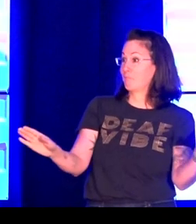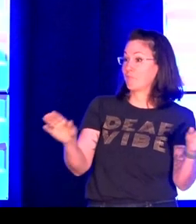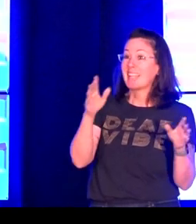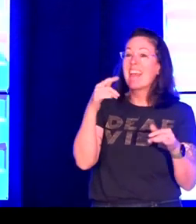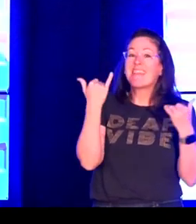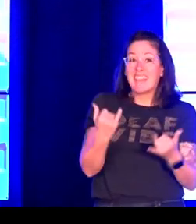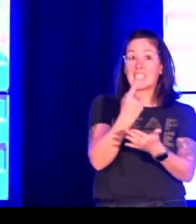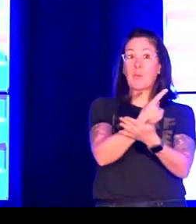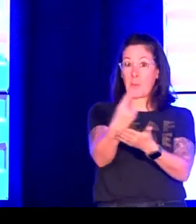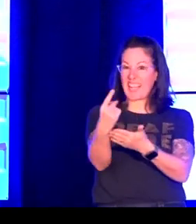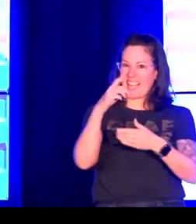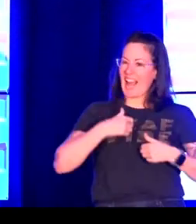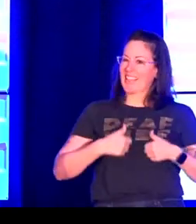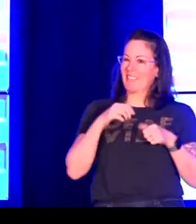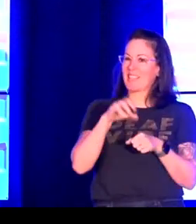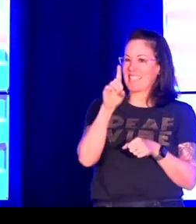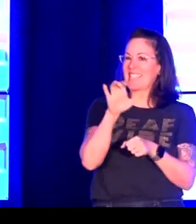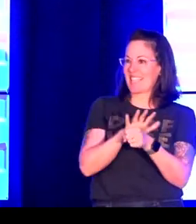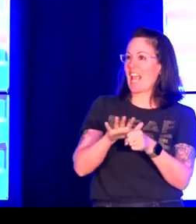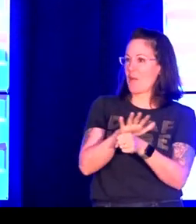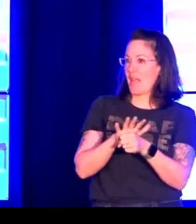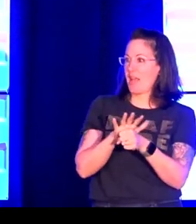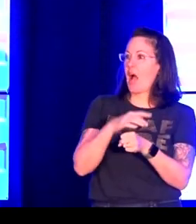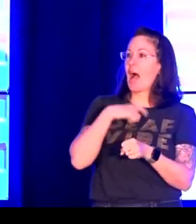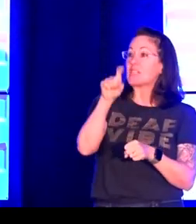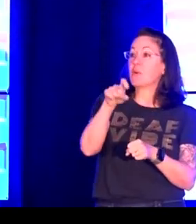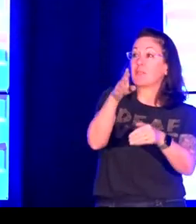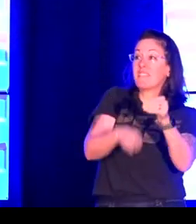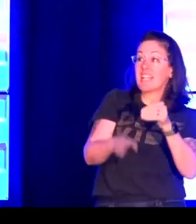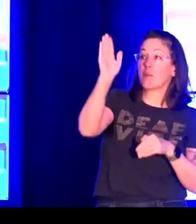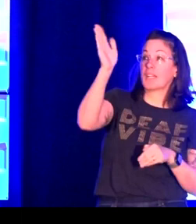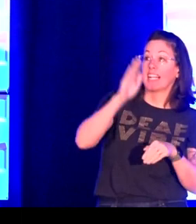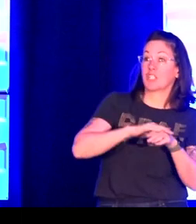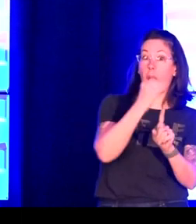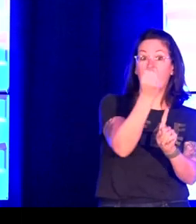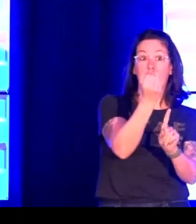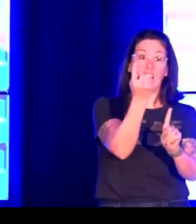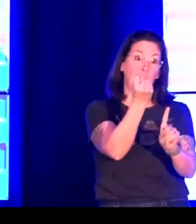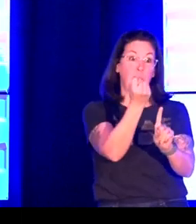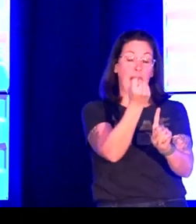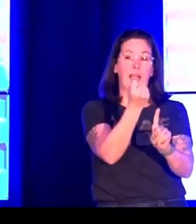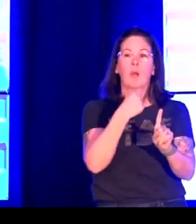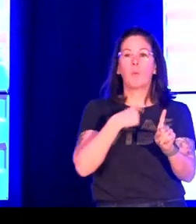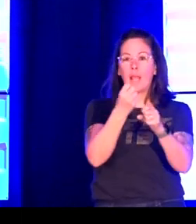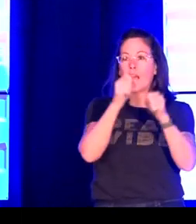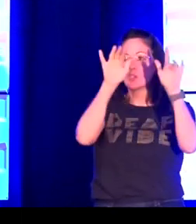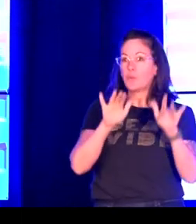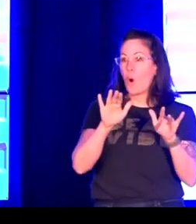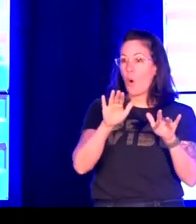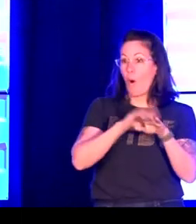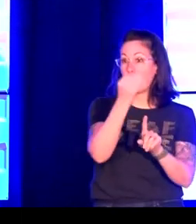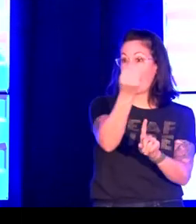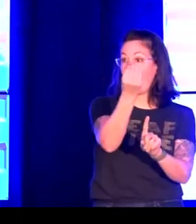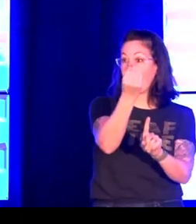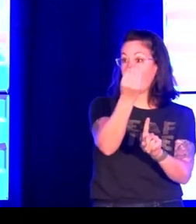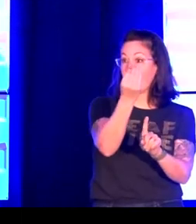all day, all the time. So, I live here in the D.C. area. I was